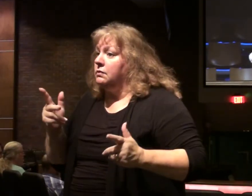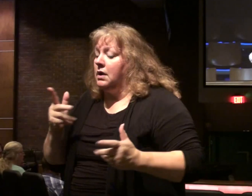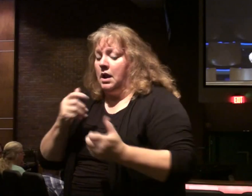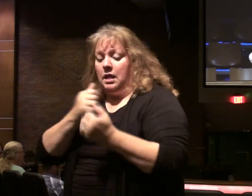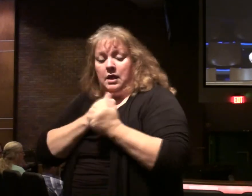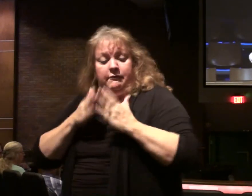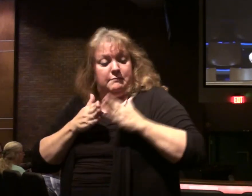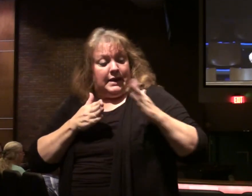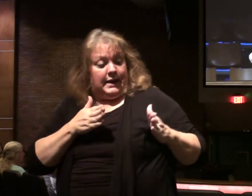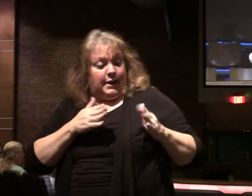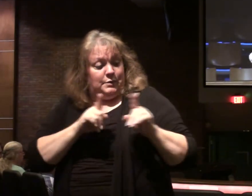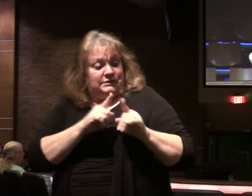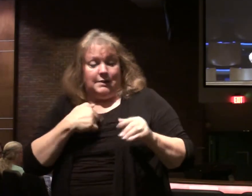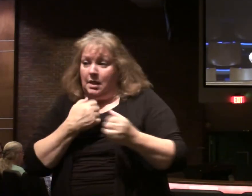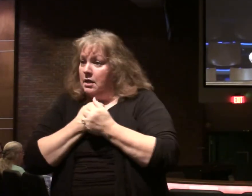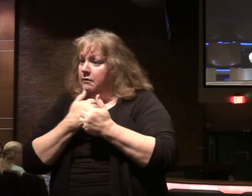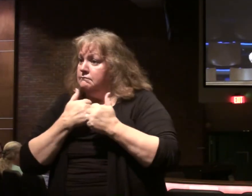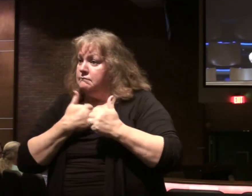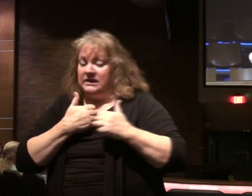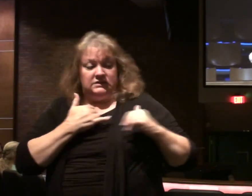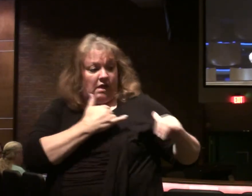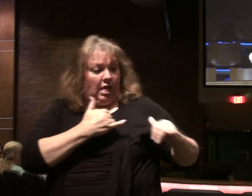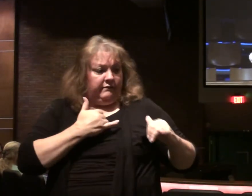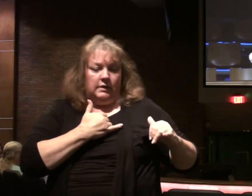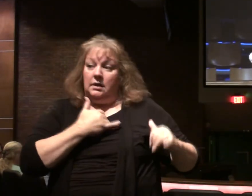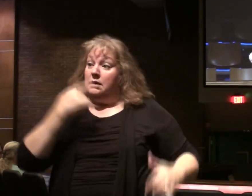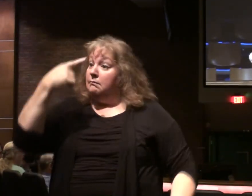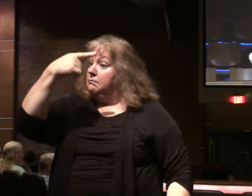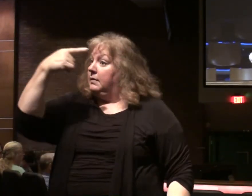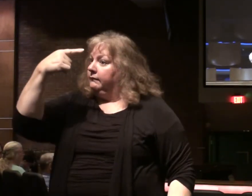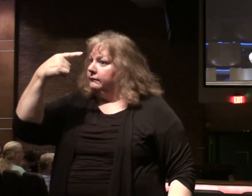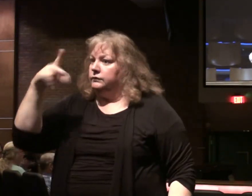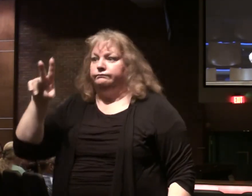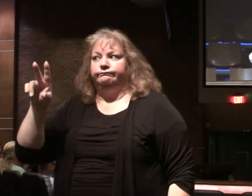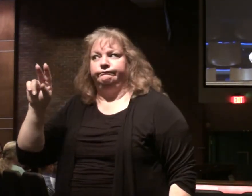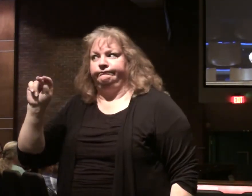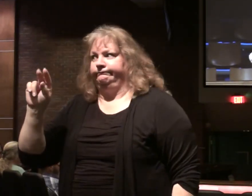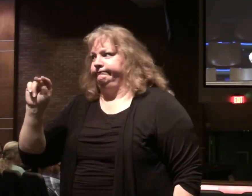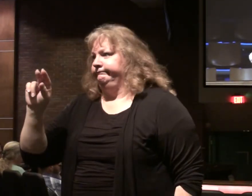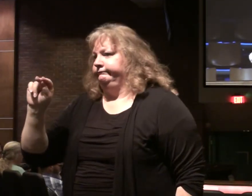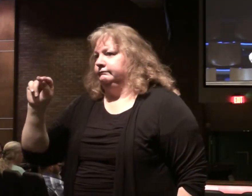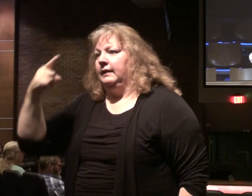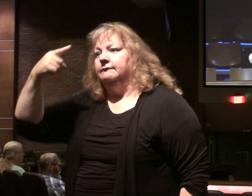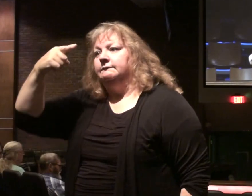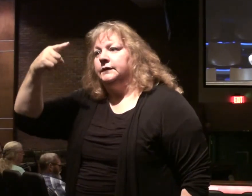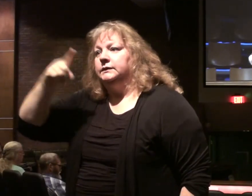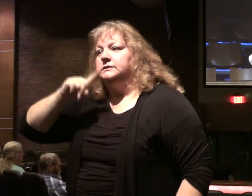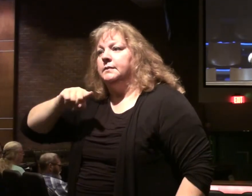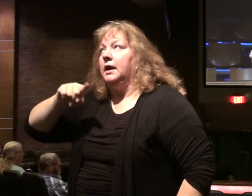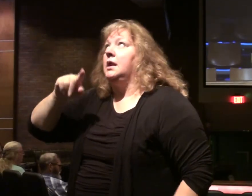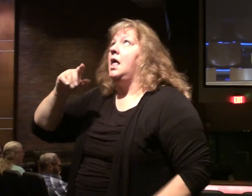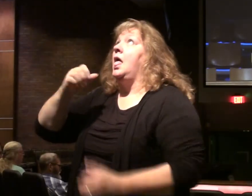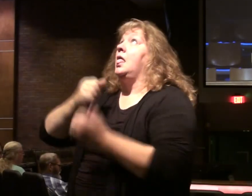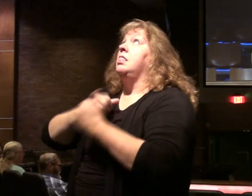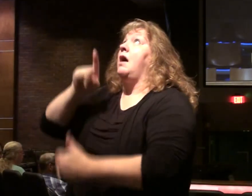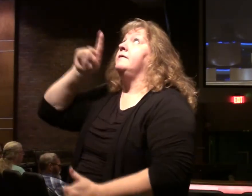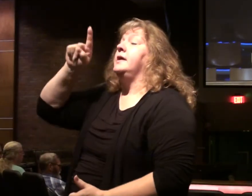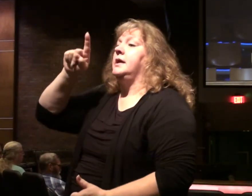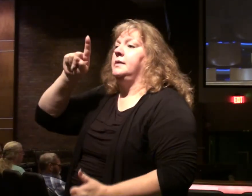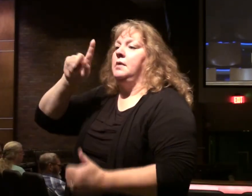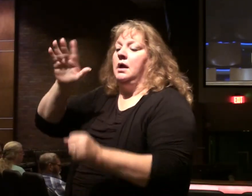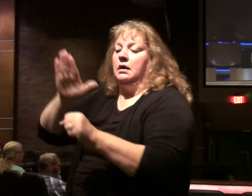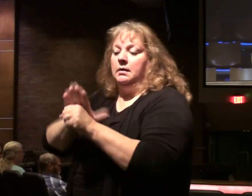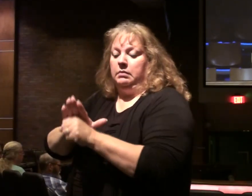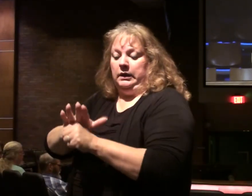your neighbor as yourself. But that's not the first commandment. The first commandment is love the Lord who you have got with all your heart, soul,